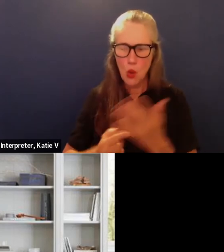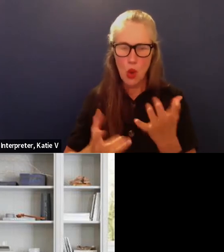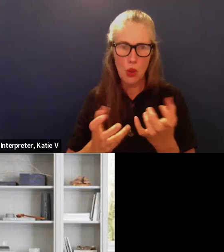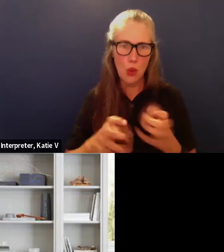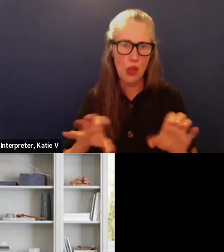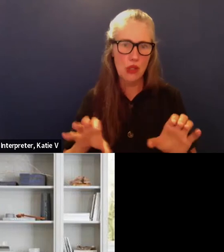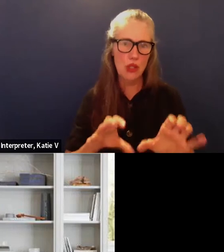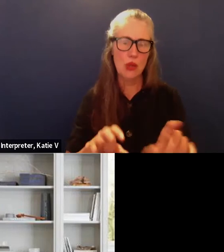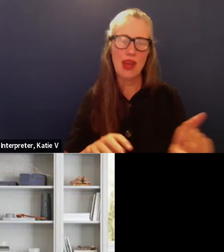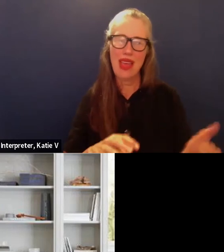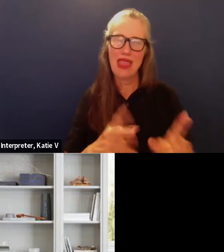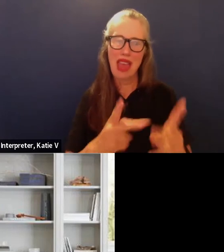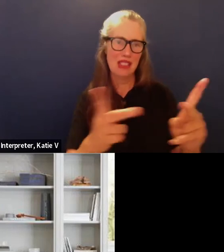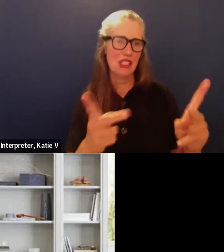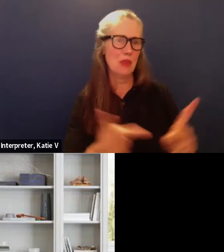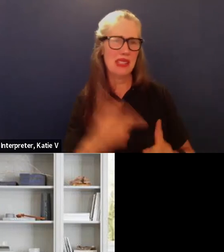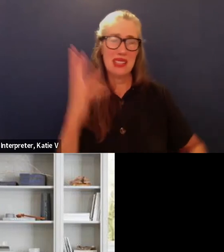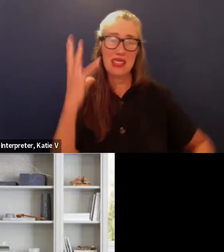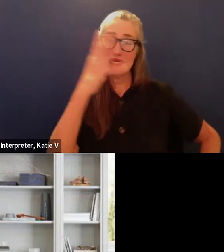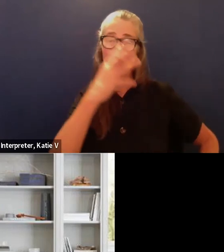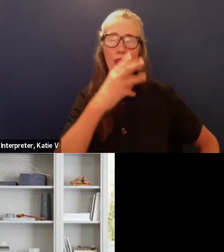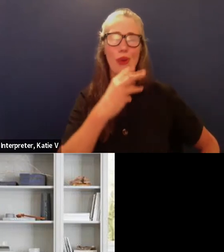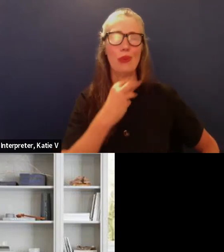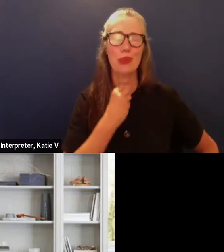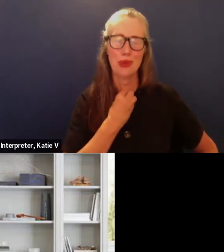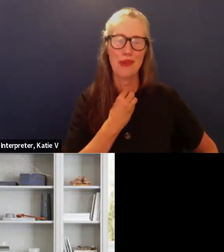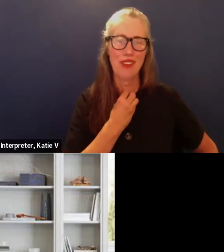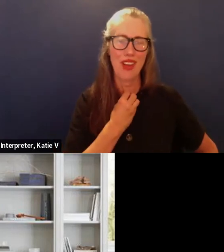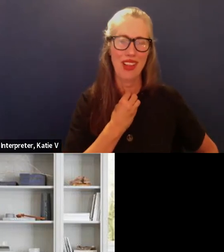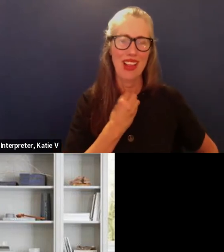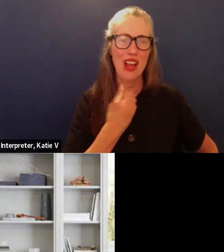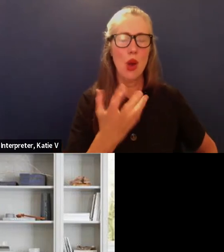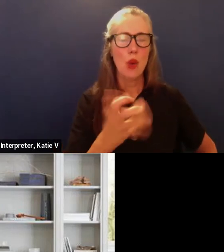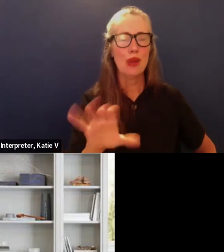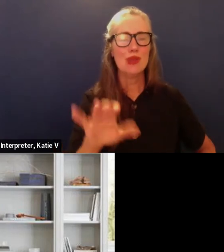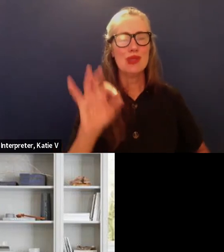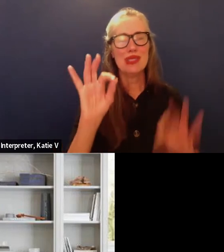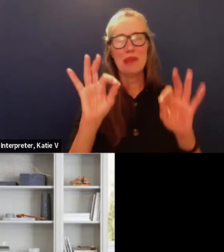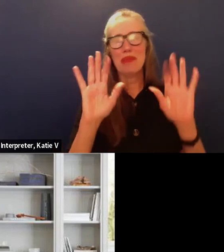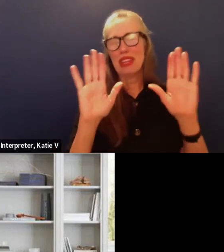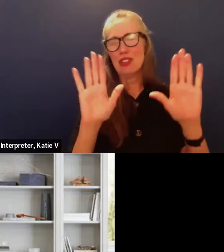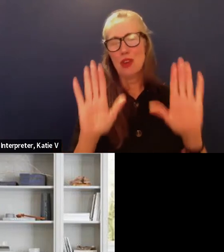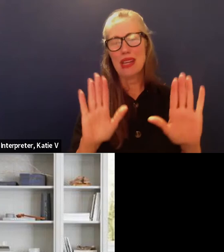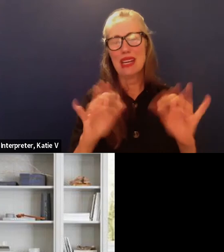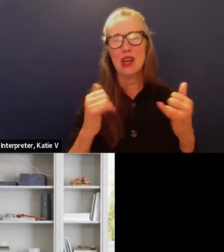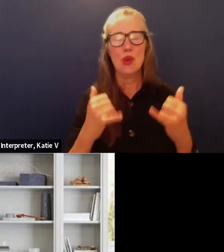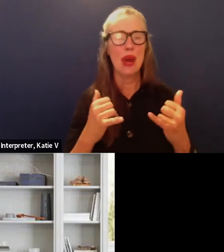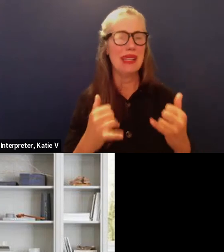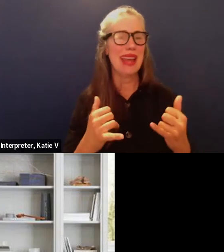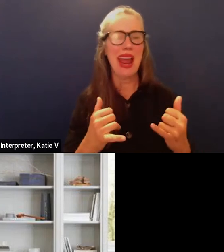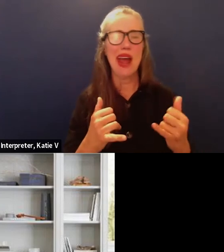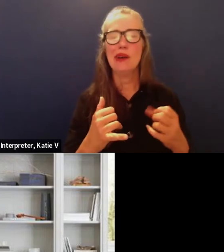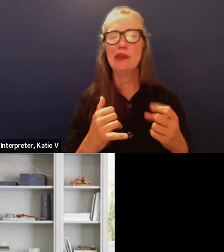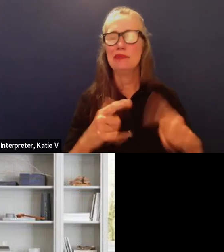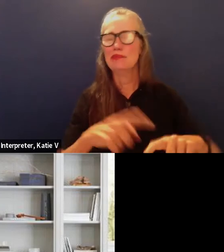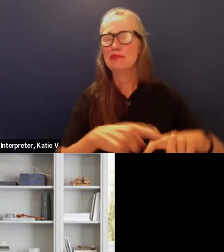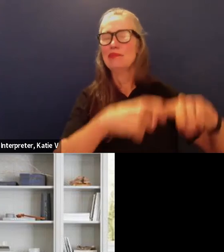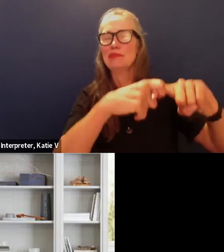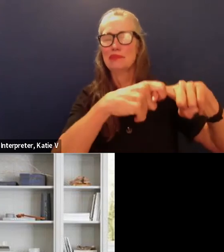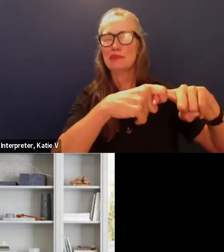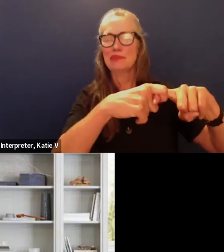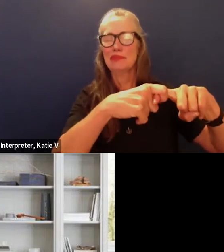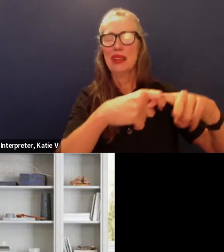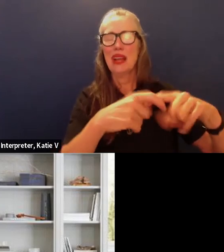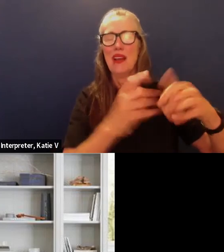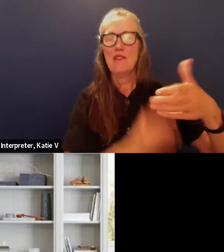It's a beautiful space, and we're hoping that we can do something really great with it. But right now it's kind of a little bit